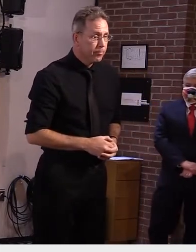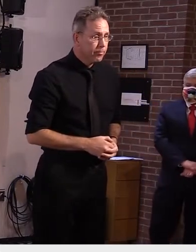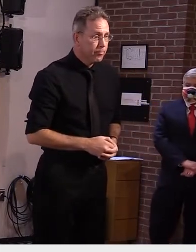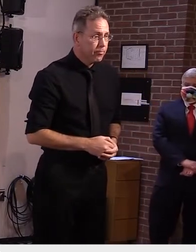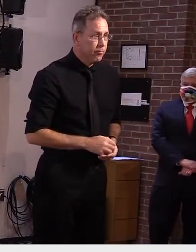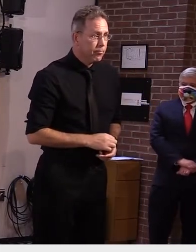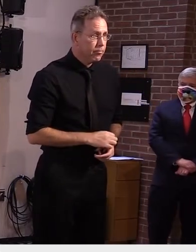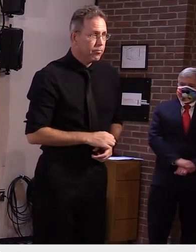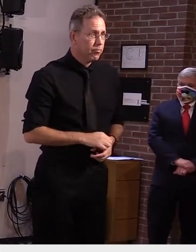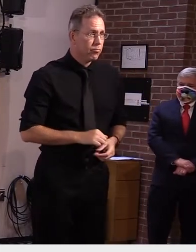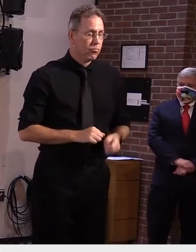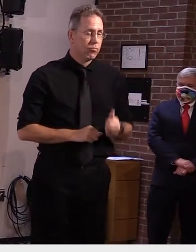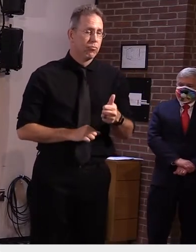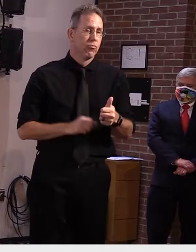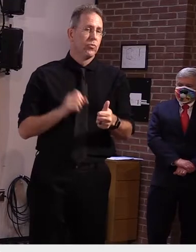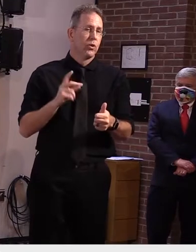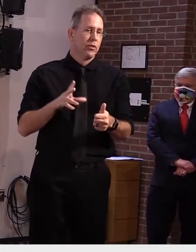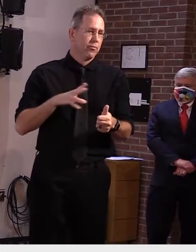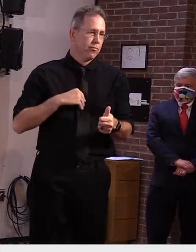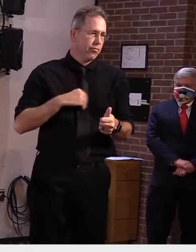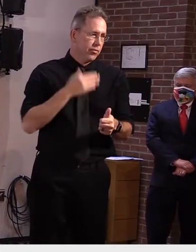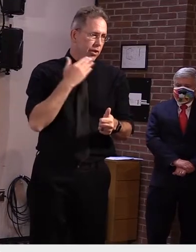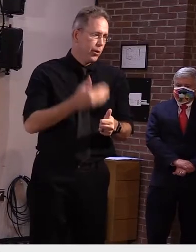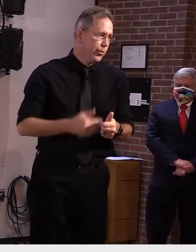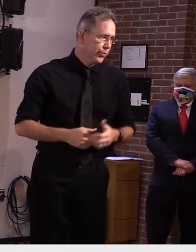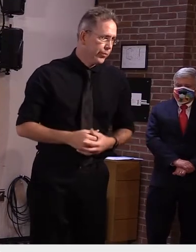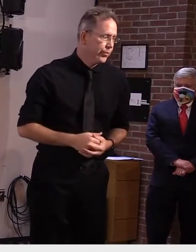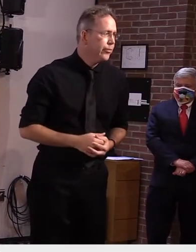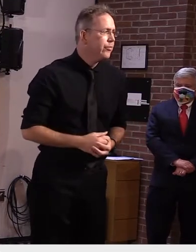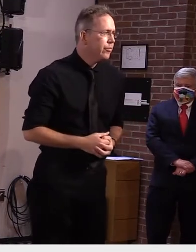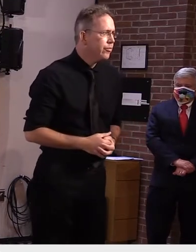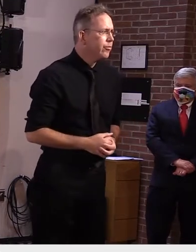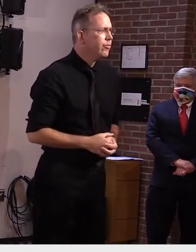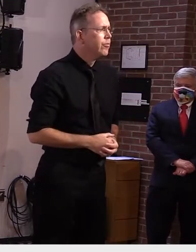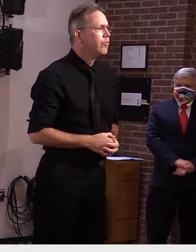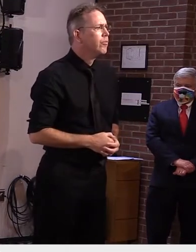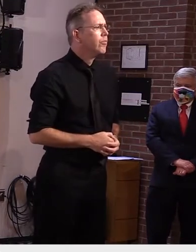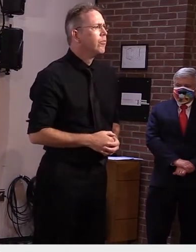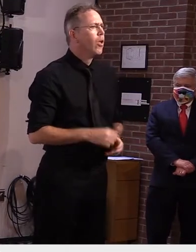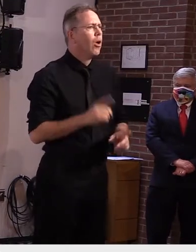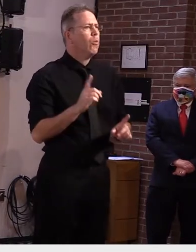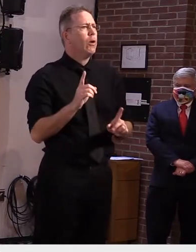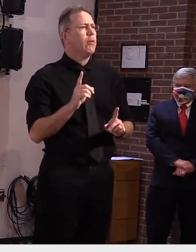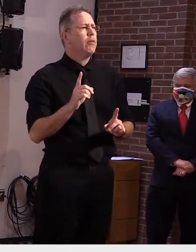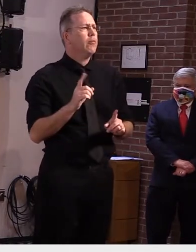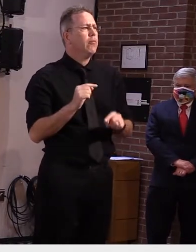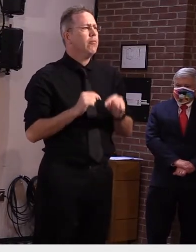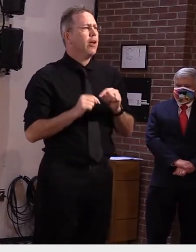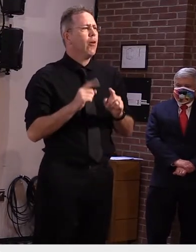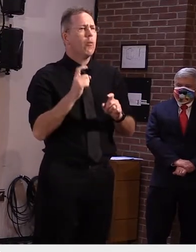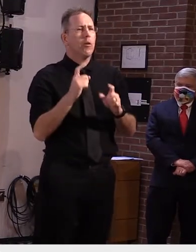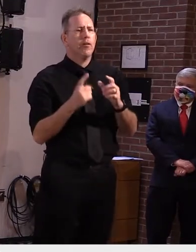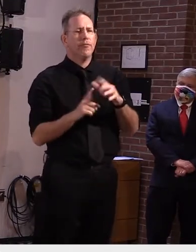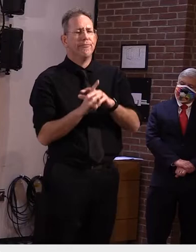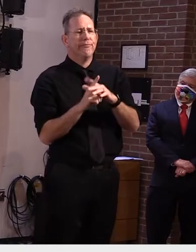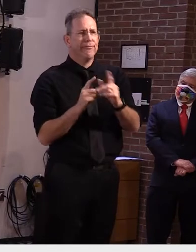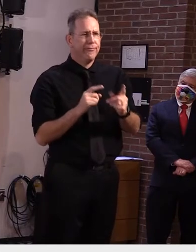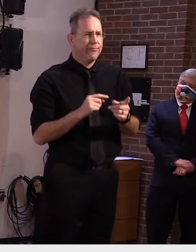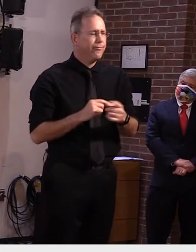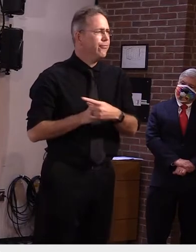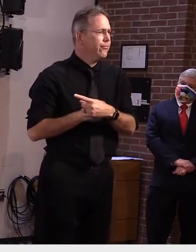okay thank you everyone greg can i just go back to andrew for just just a minute andrew um